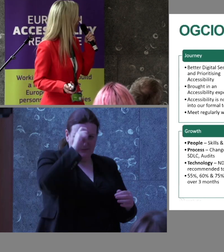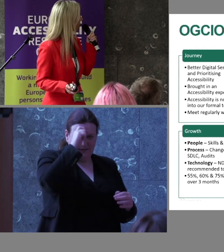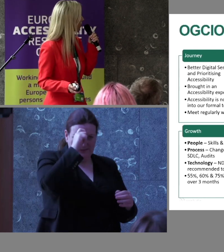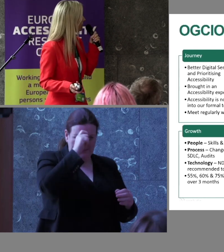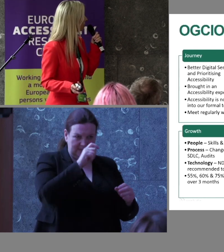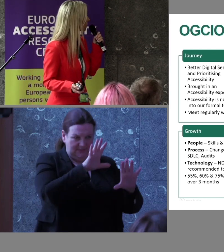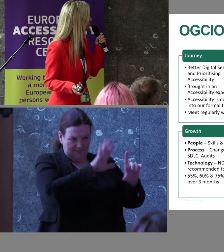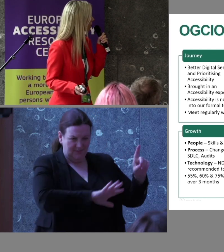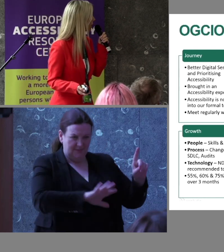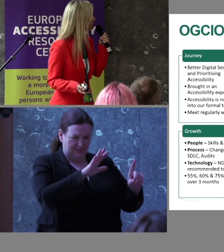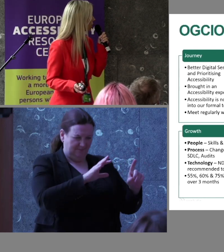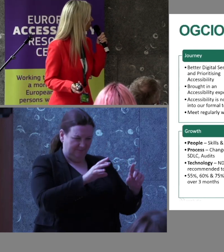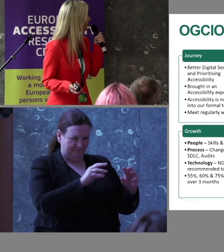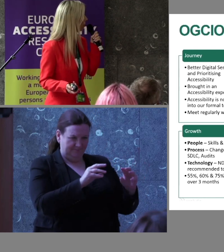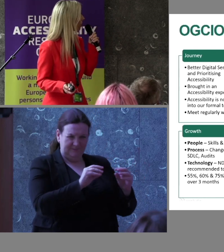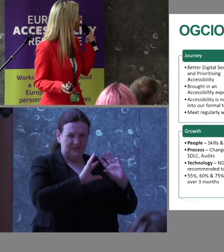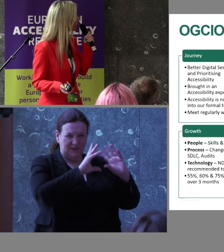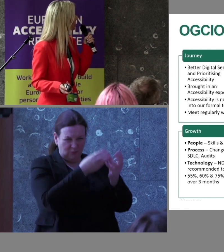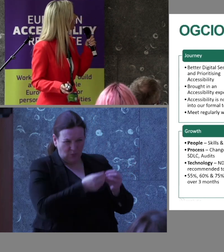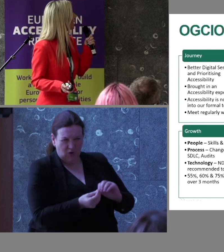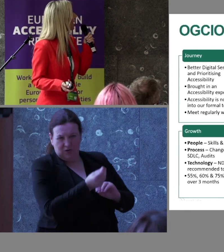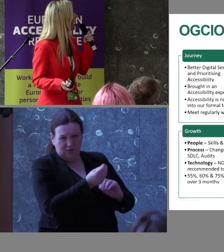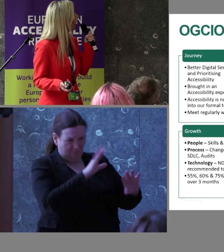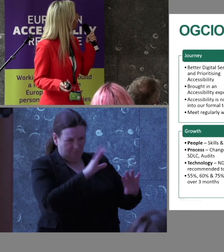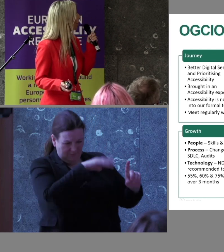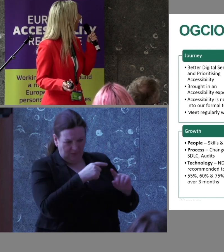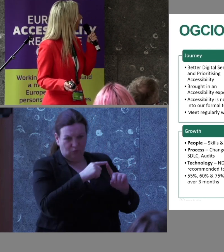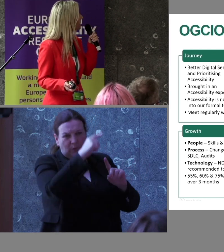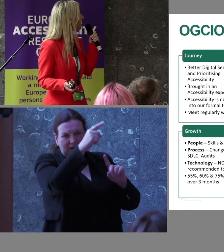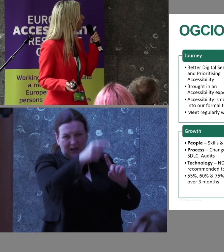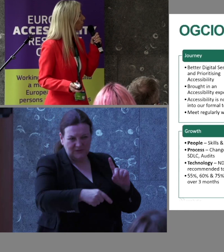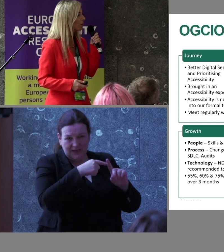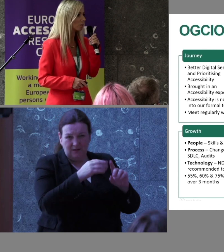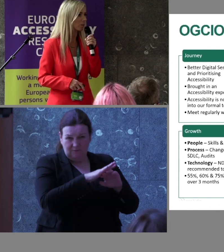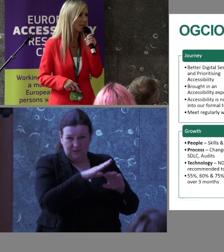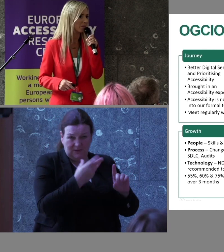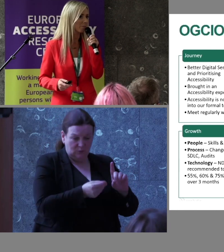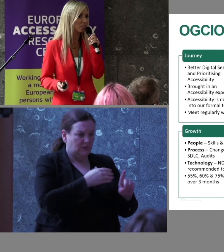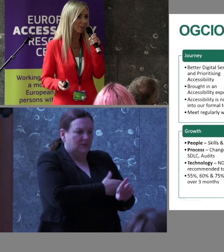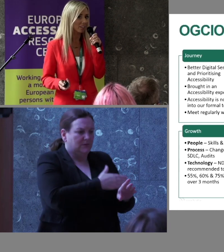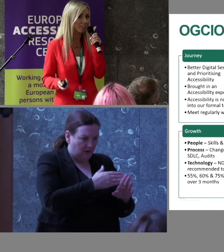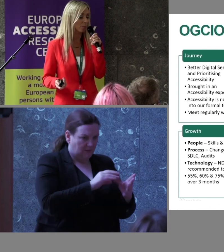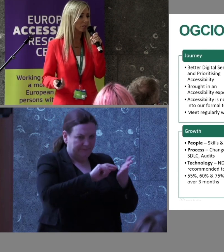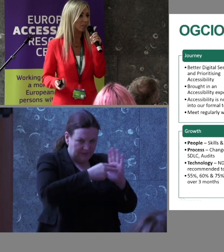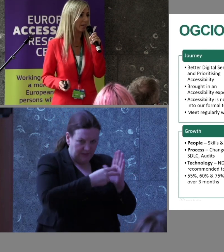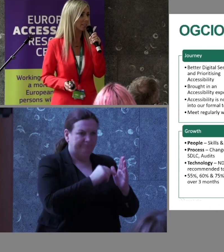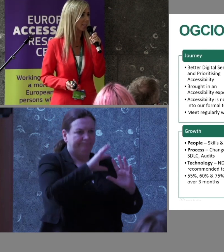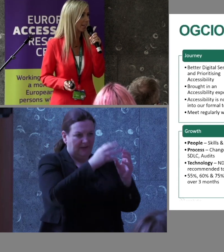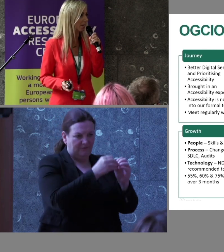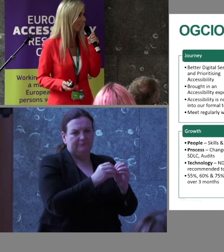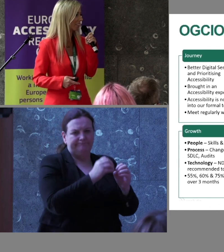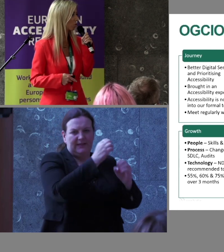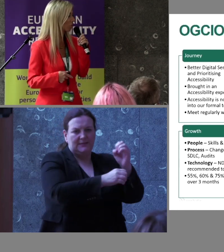SDLC, software development lifecycle. And, you know, we also then meet regularly with the